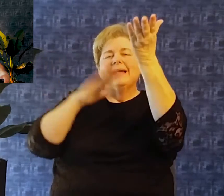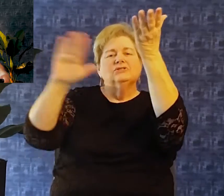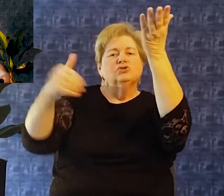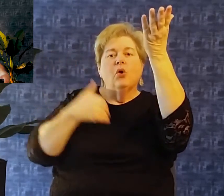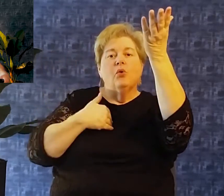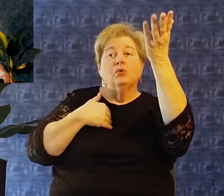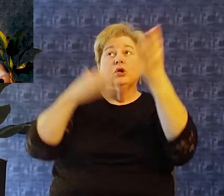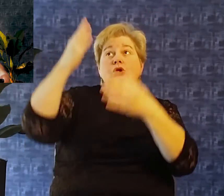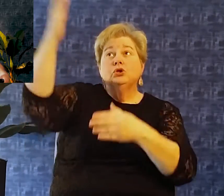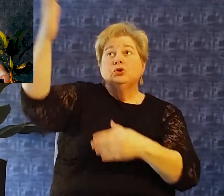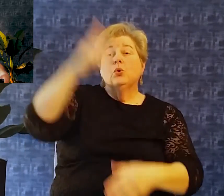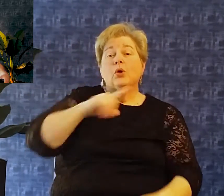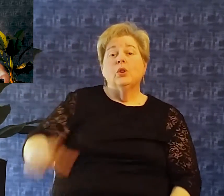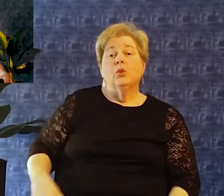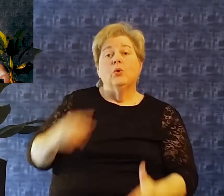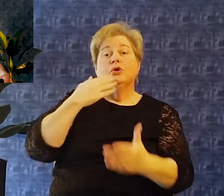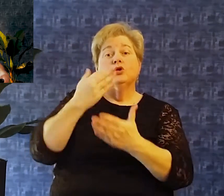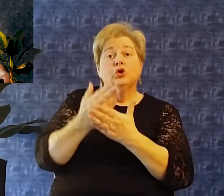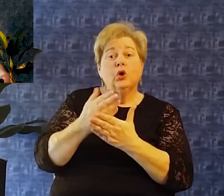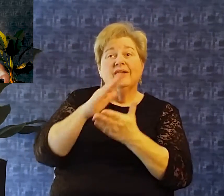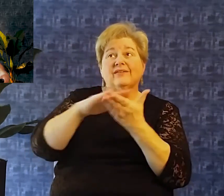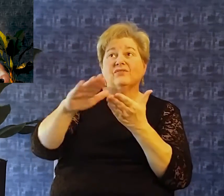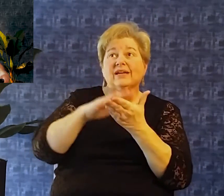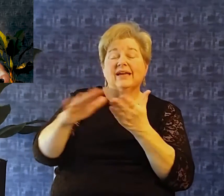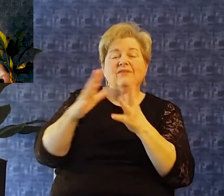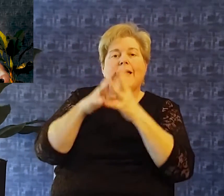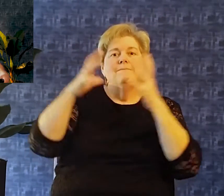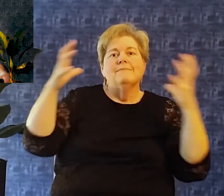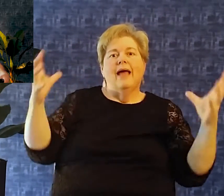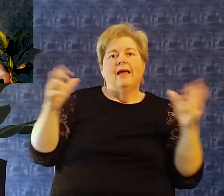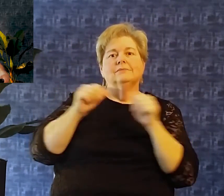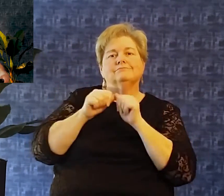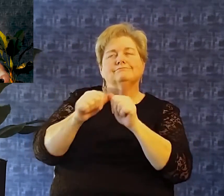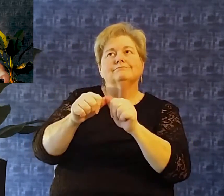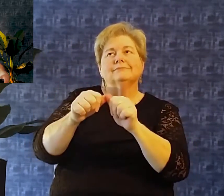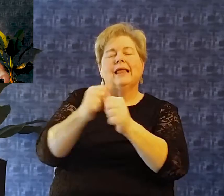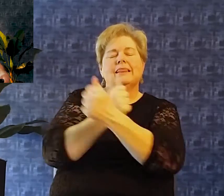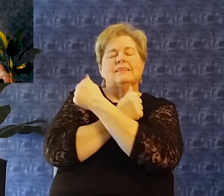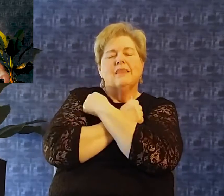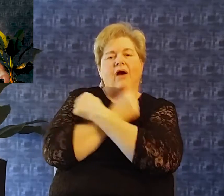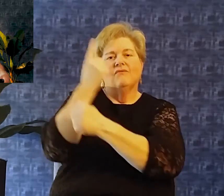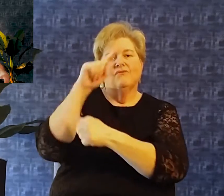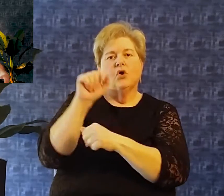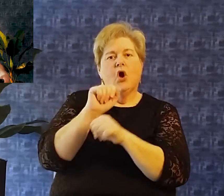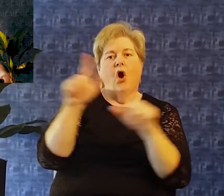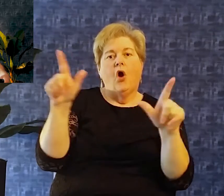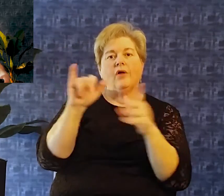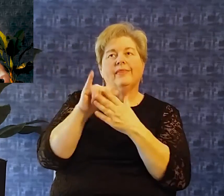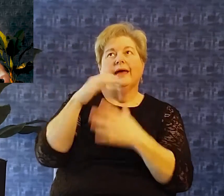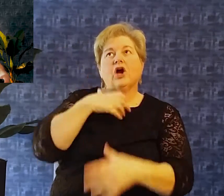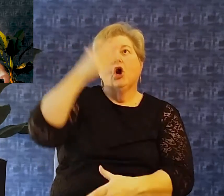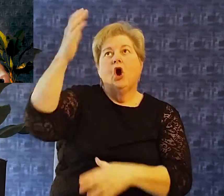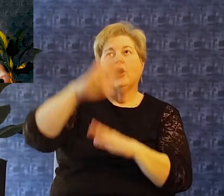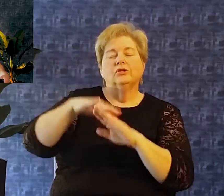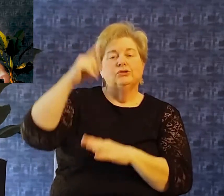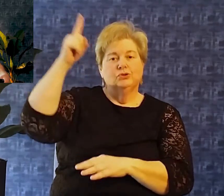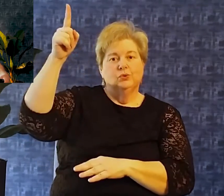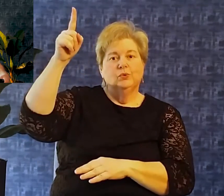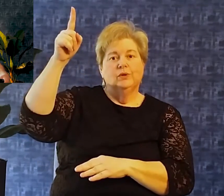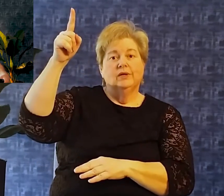love to all who call upon you And verse six Is the reason I wanted to present this psalm